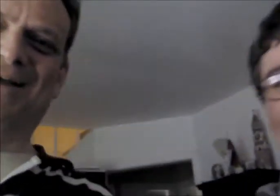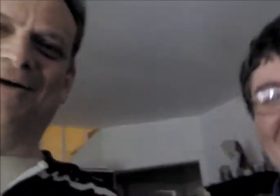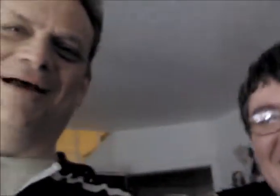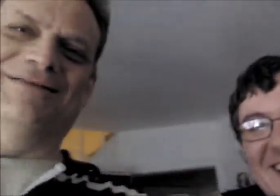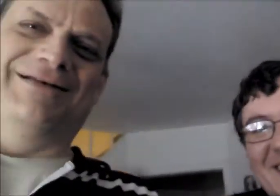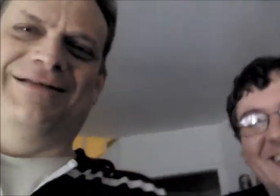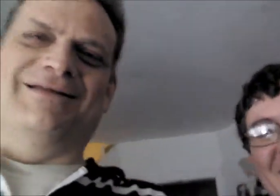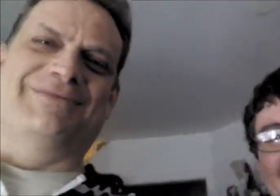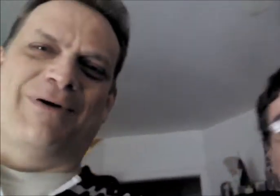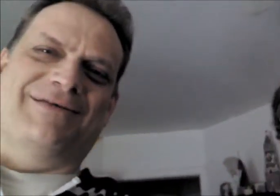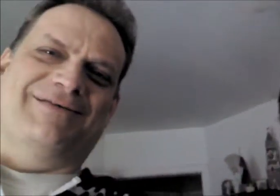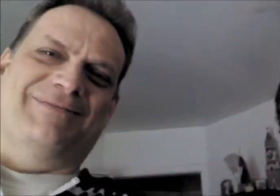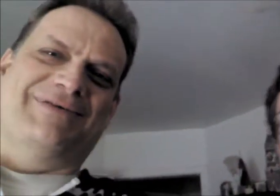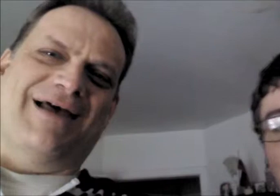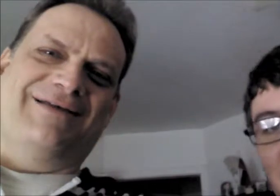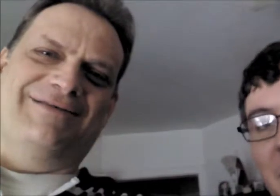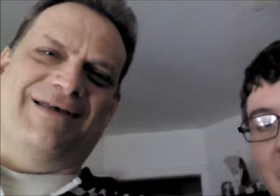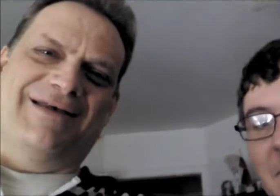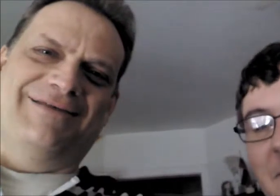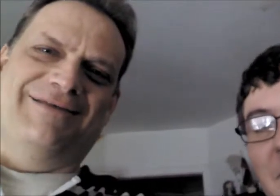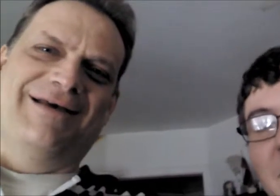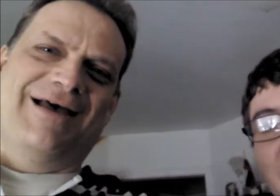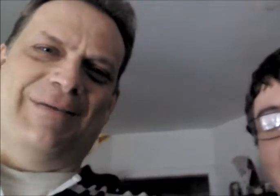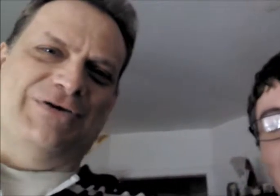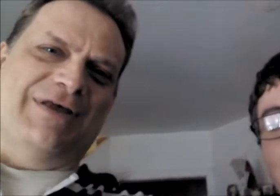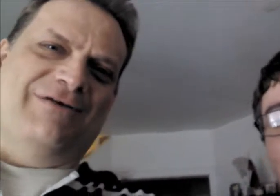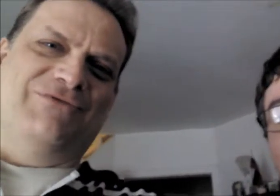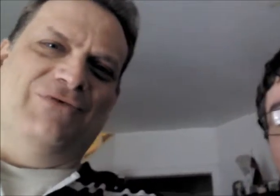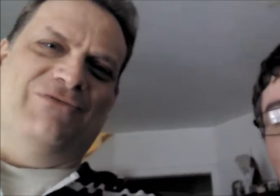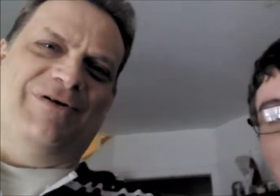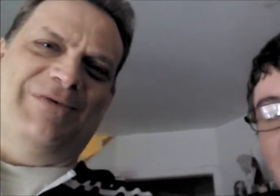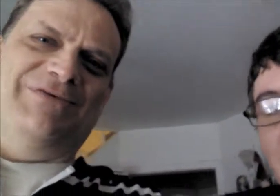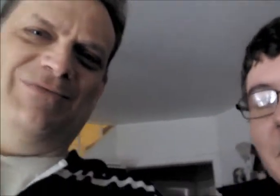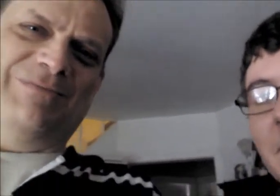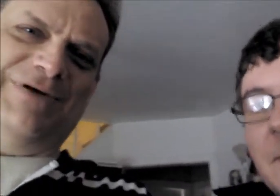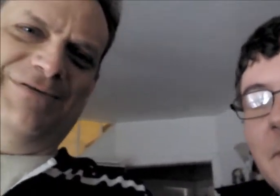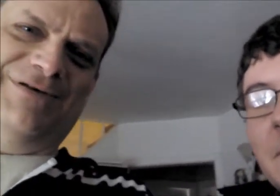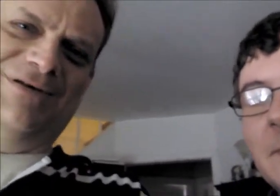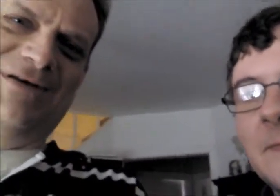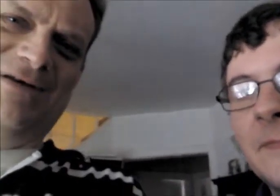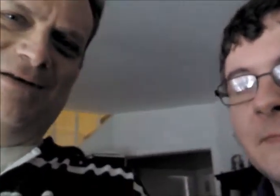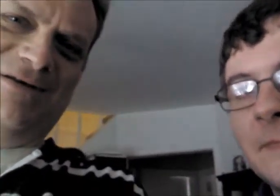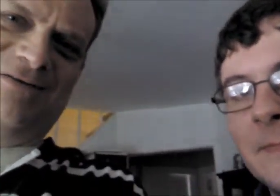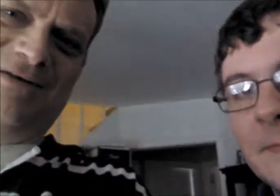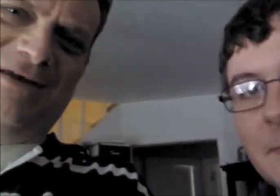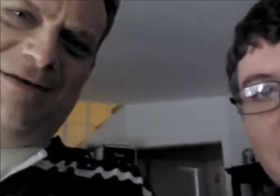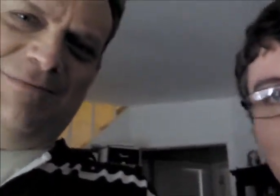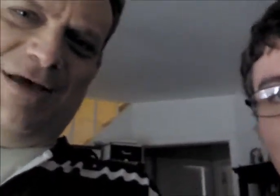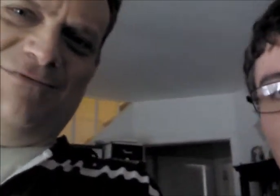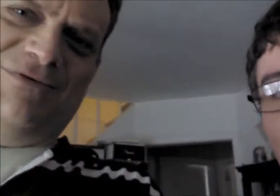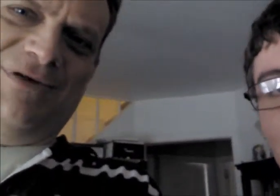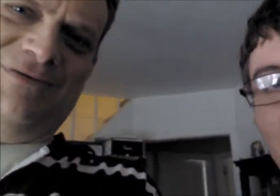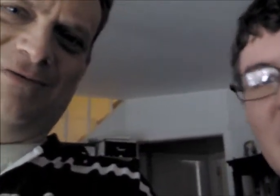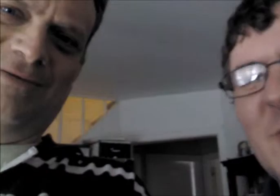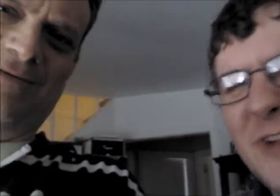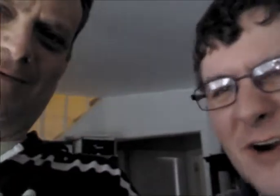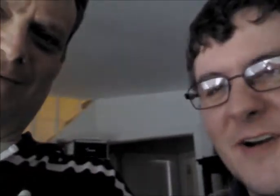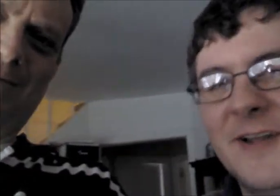All right, so let's practice some signs, and I'm actually going to have two film it, so you won't be able to see him after this. Oh, God. So